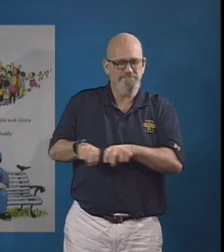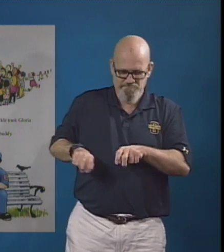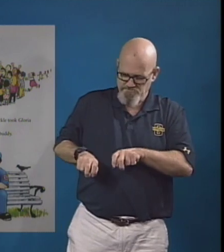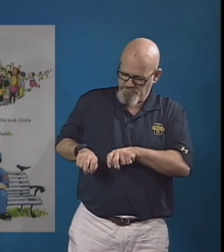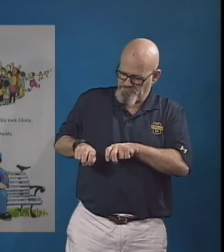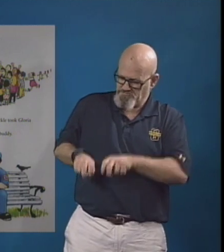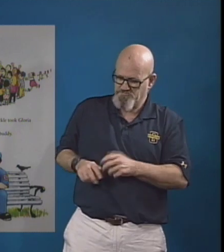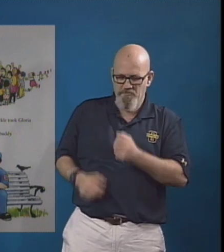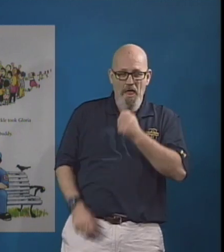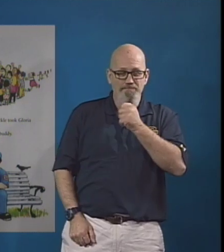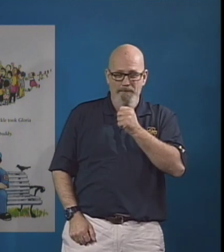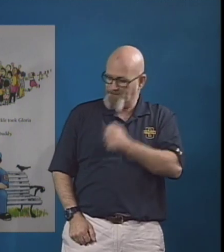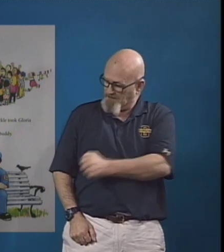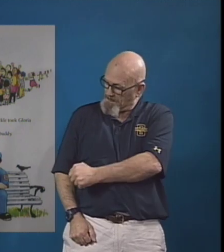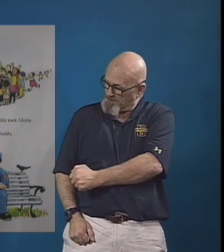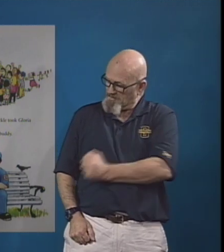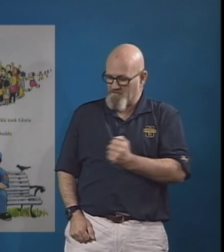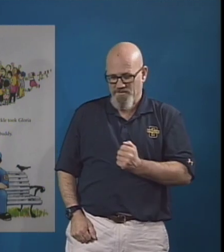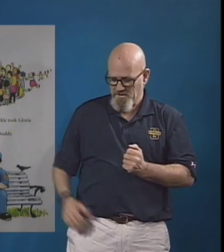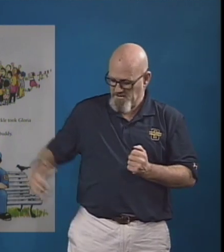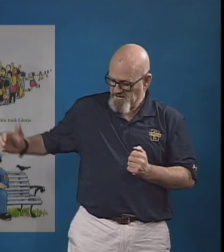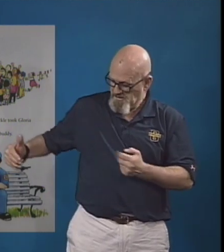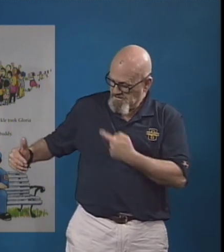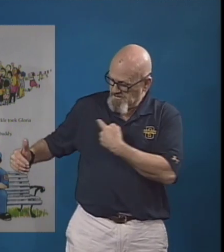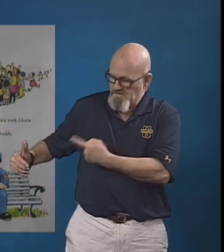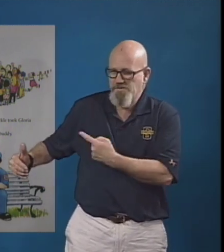Officer Buckle loved having a buddy.